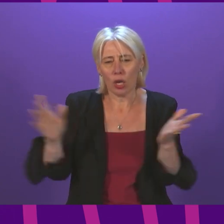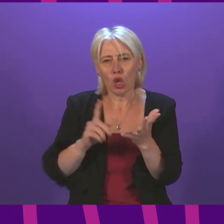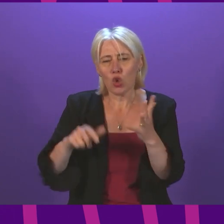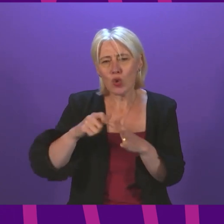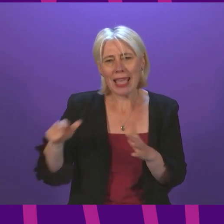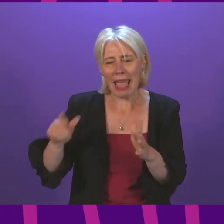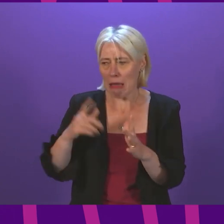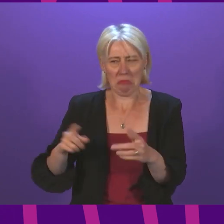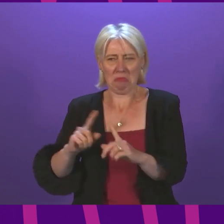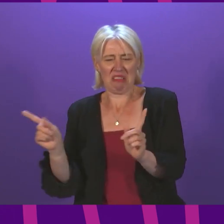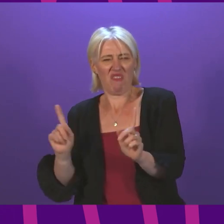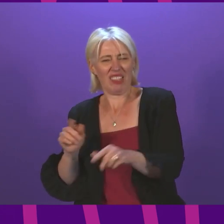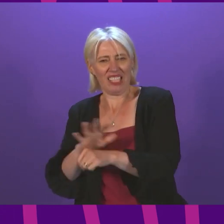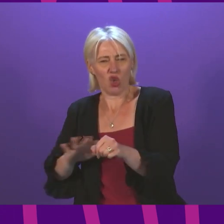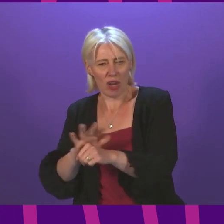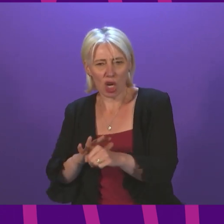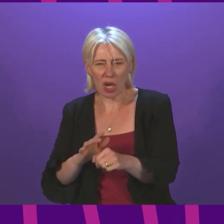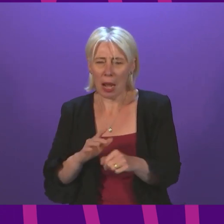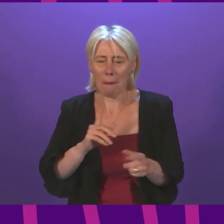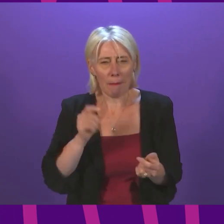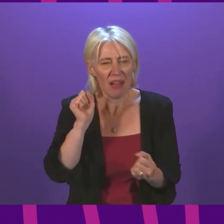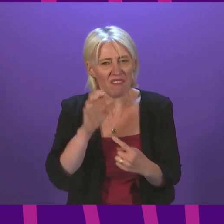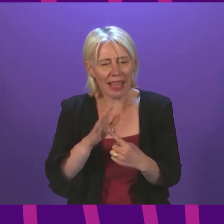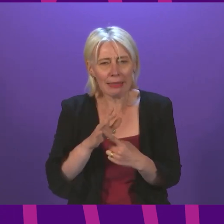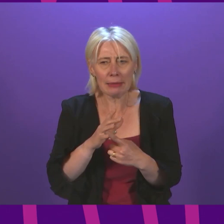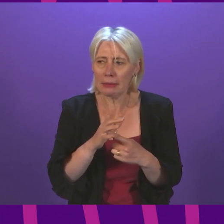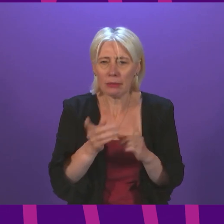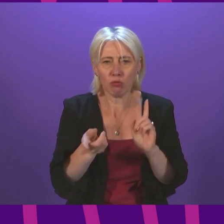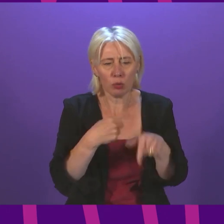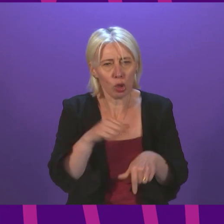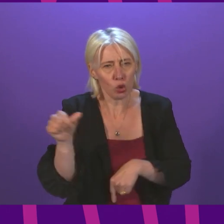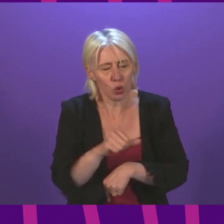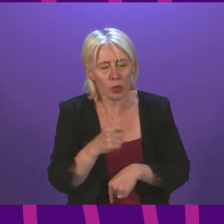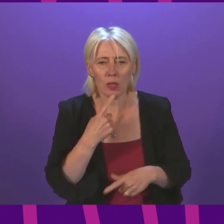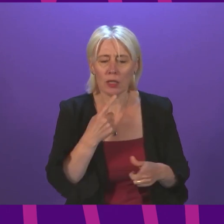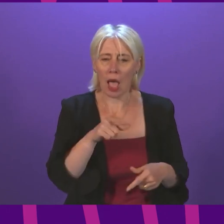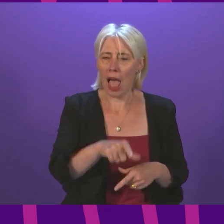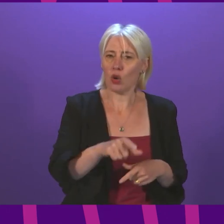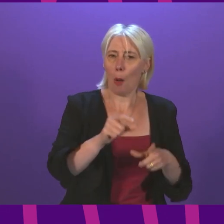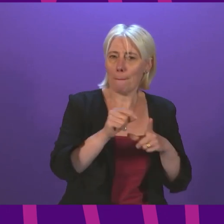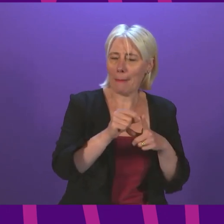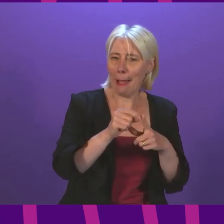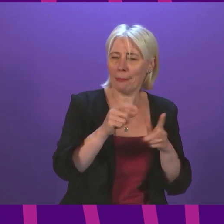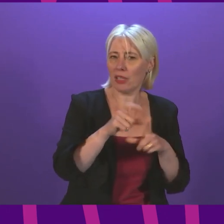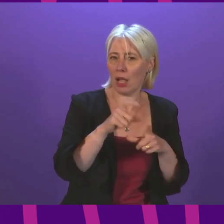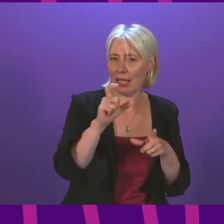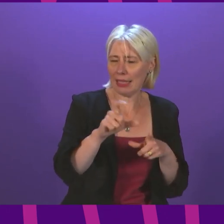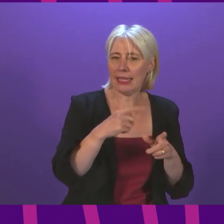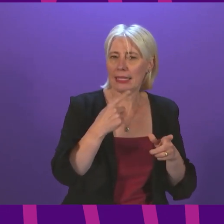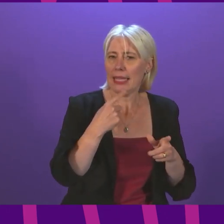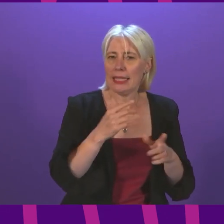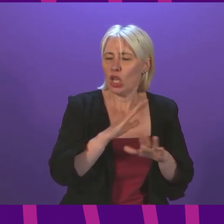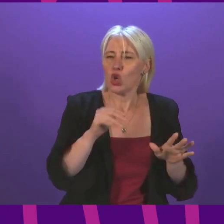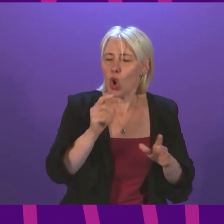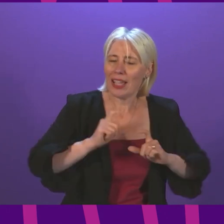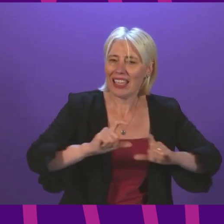scoffing at, but it's a vital point she should be answering. And the member, I'd have to say, although she's criticising the UK Government for not maintaining